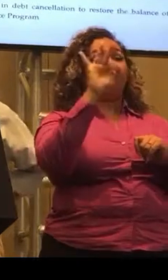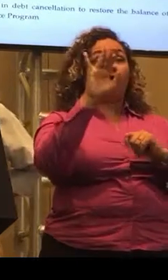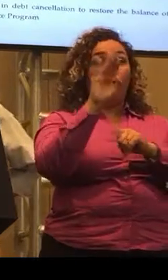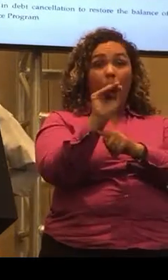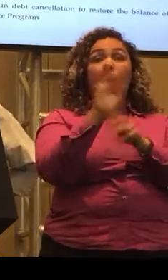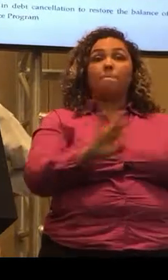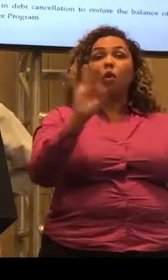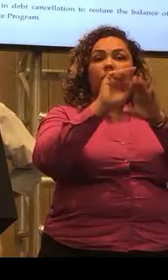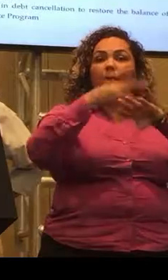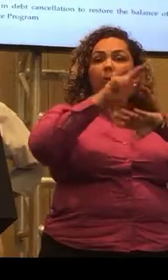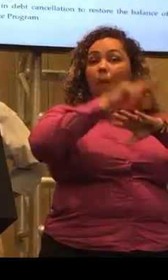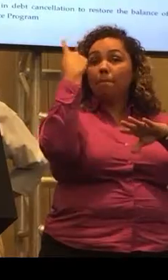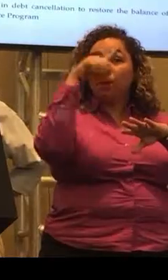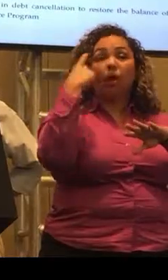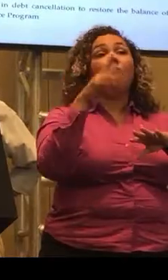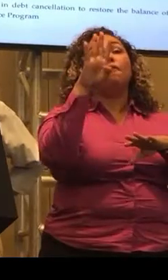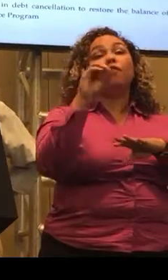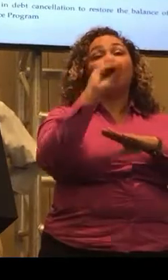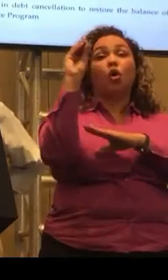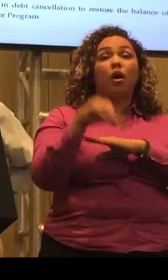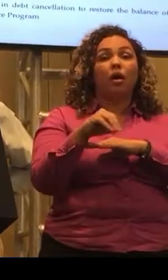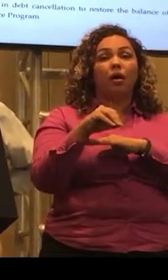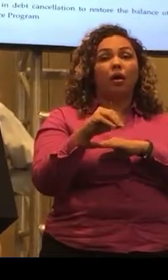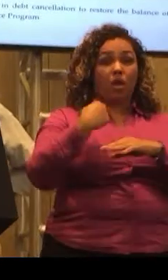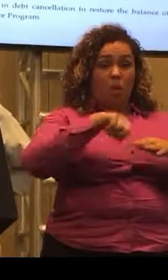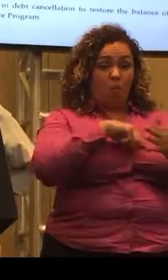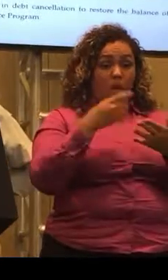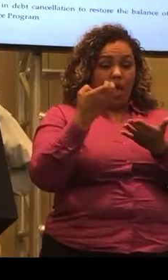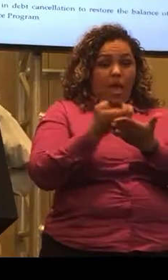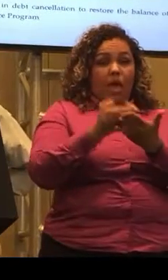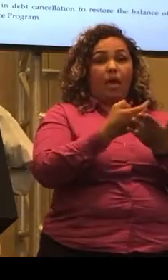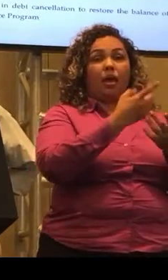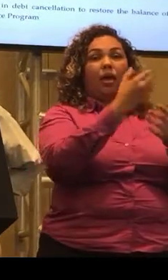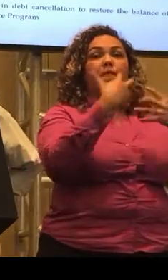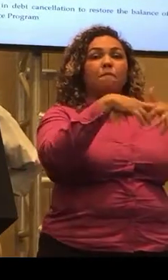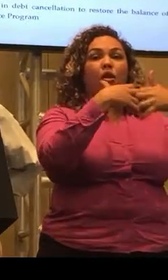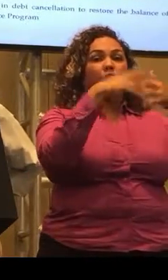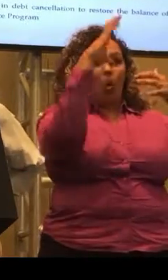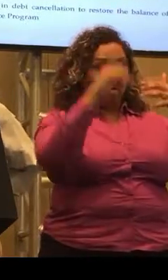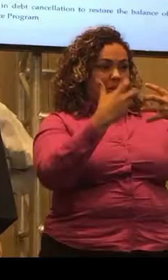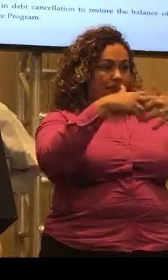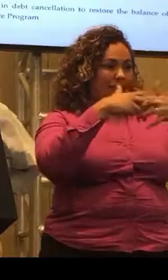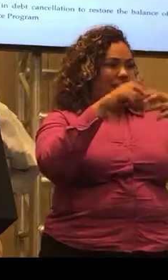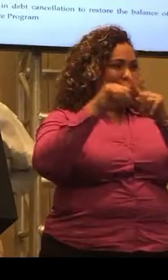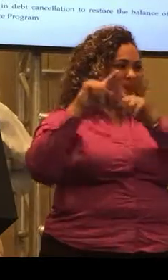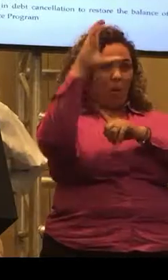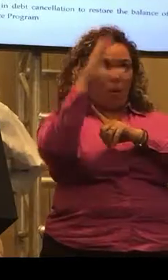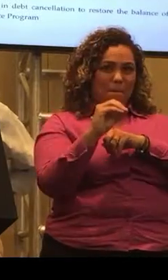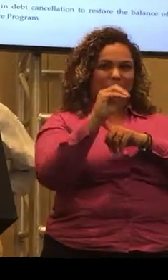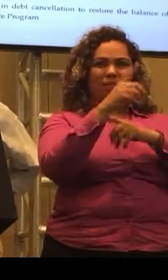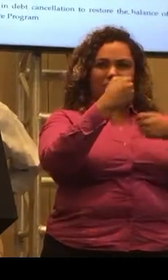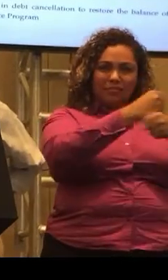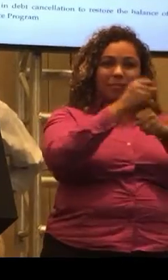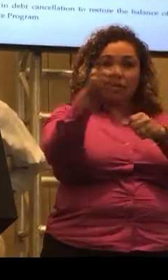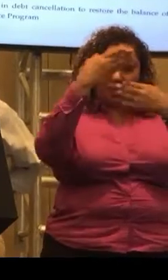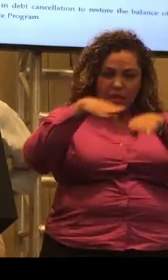for many reasons. 40% of our GDP of our economy is coming from the manufacturers' industries, and then you can